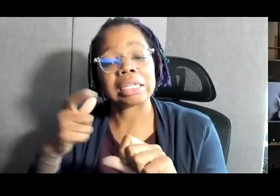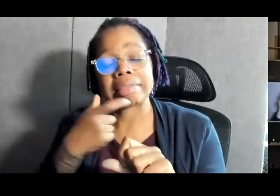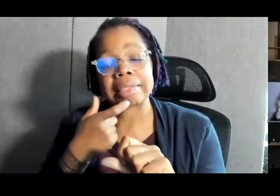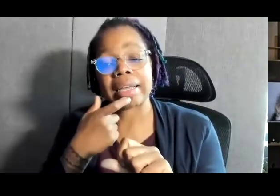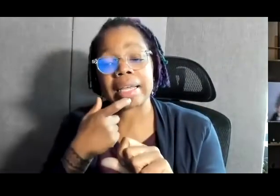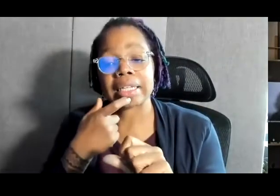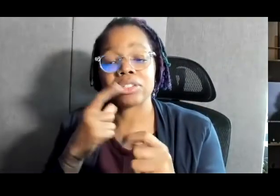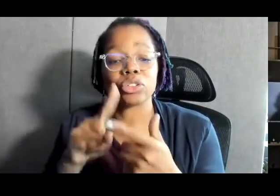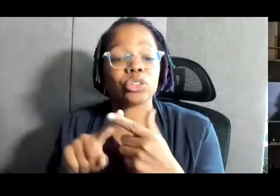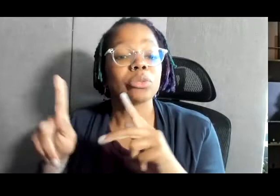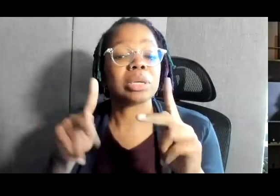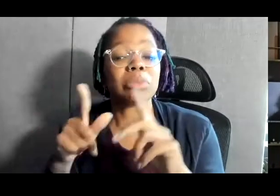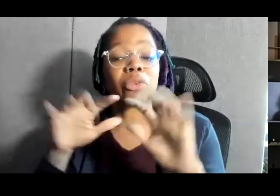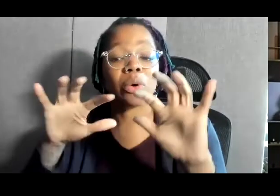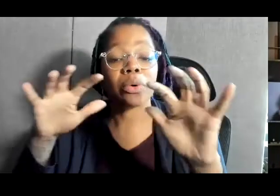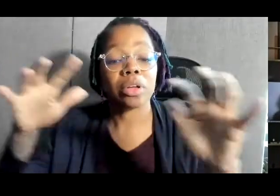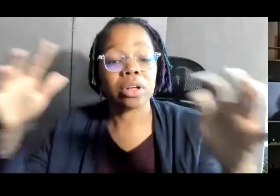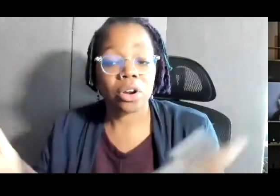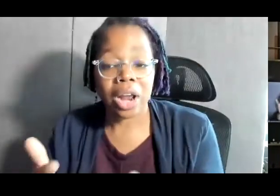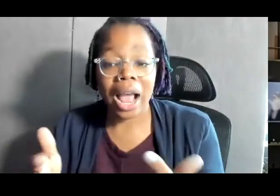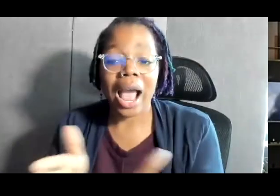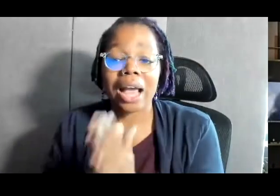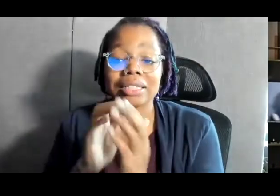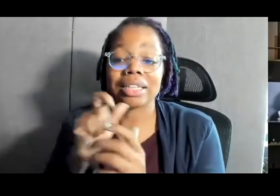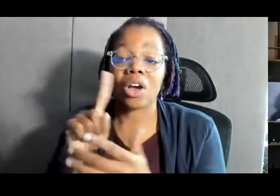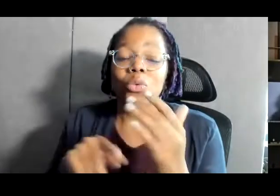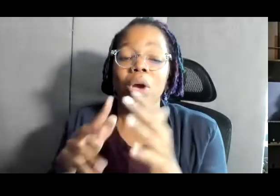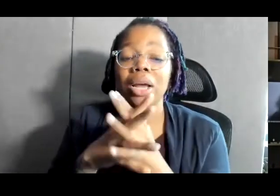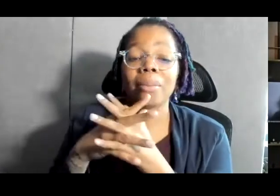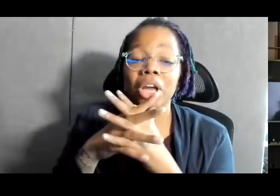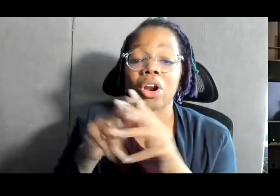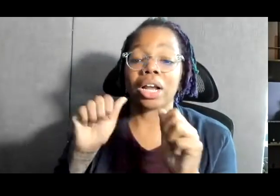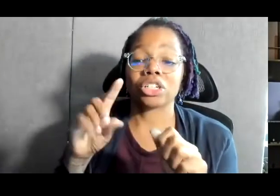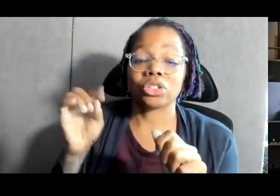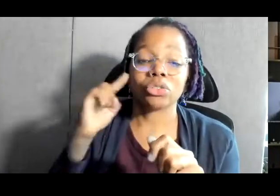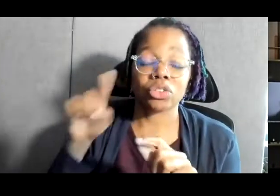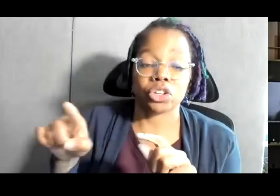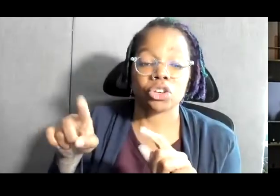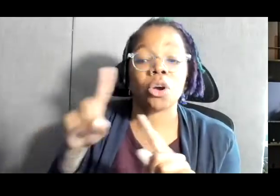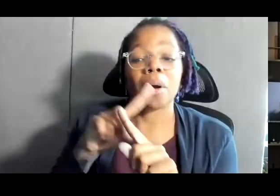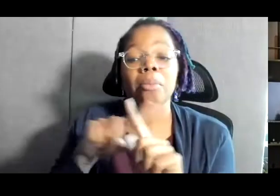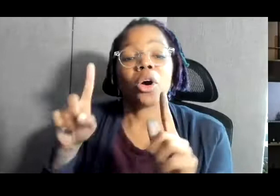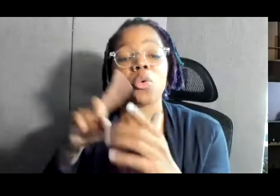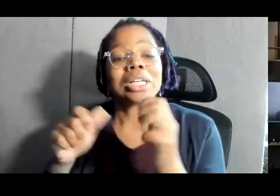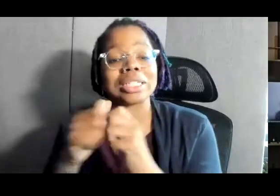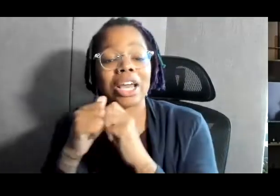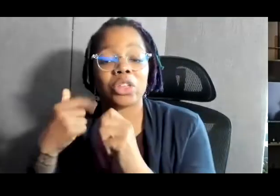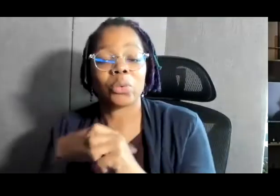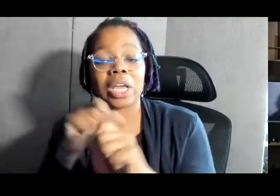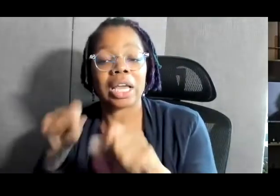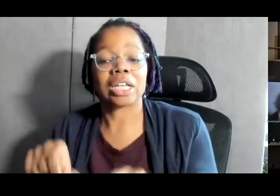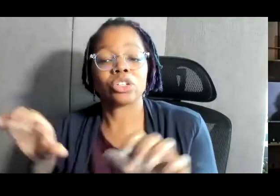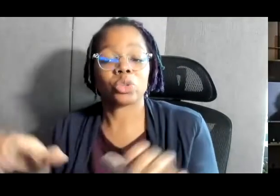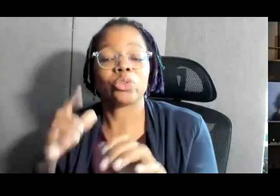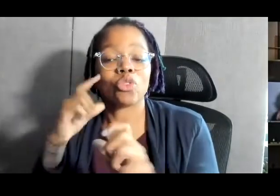of the world, ask not what America can do for you, but what together we can do for the freedom of man. Not only are these words